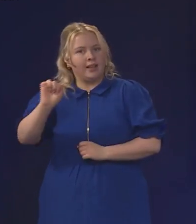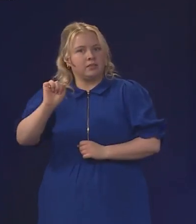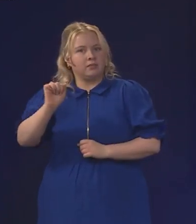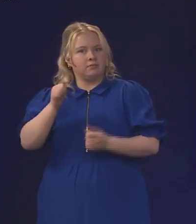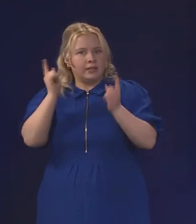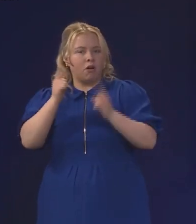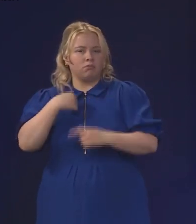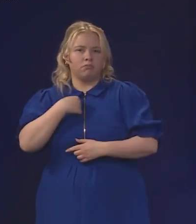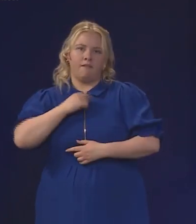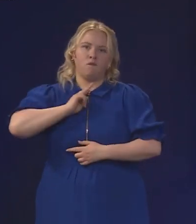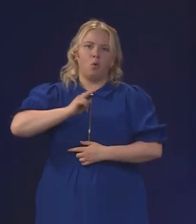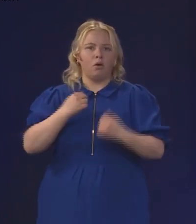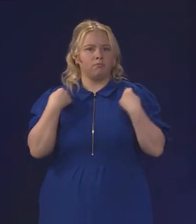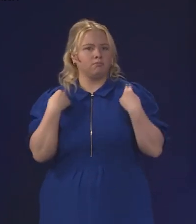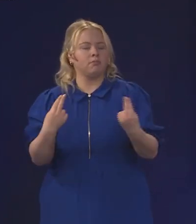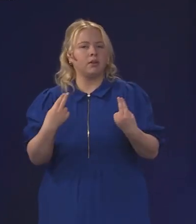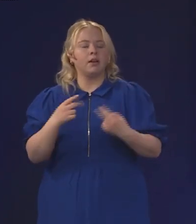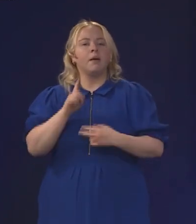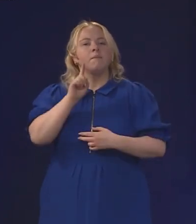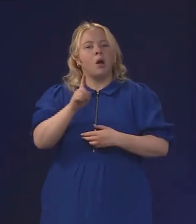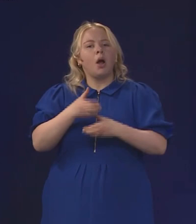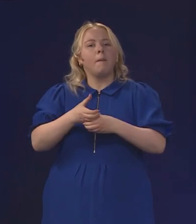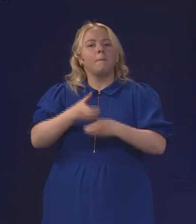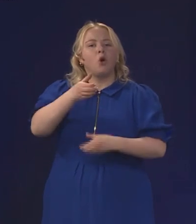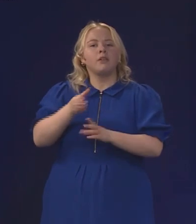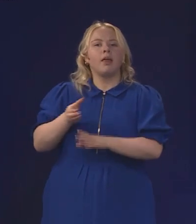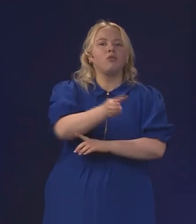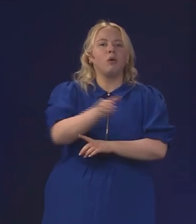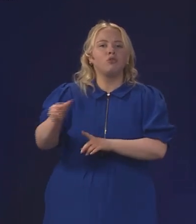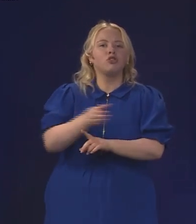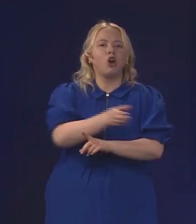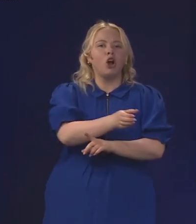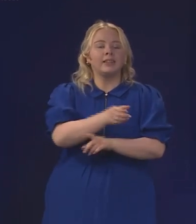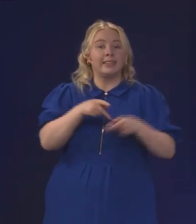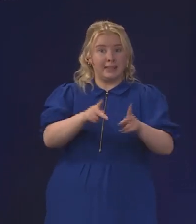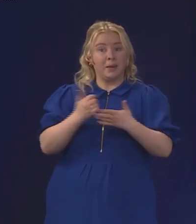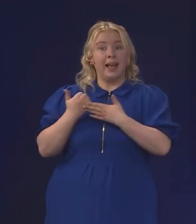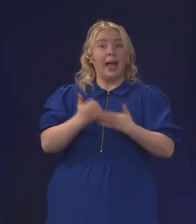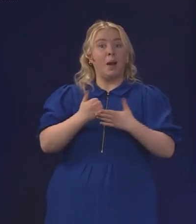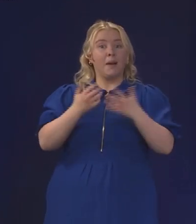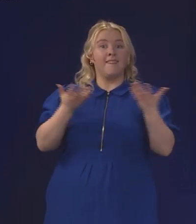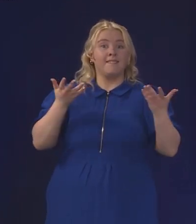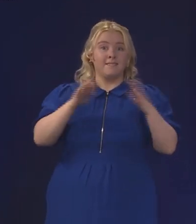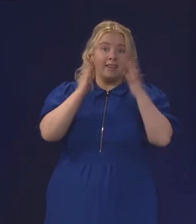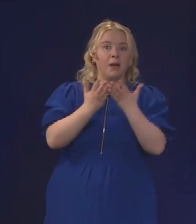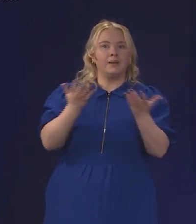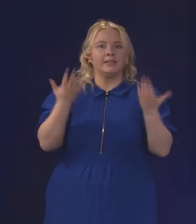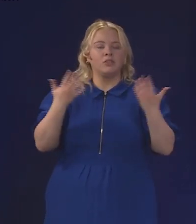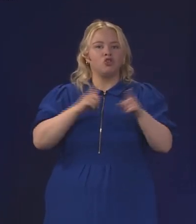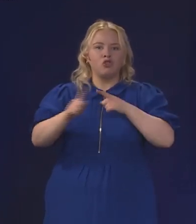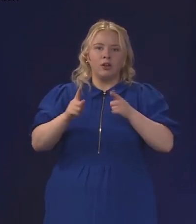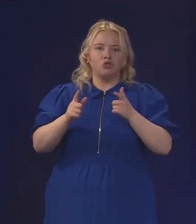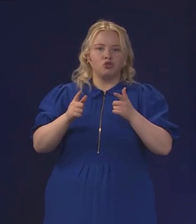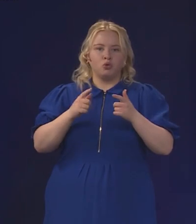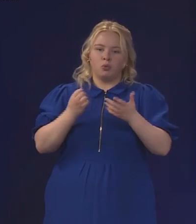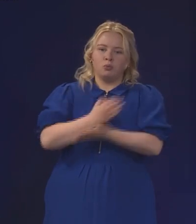this issue before. The deposit return scheme is of course an environmental initiative, it is about promoting a